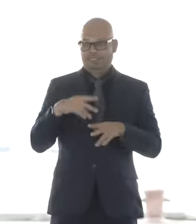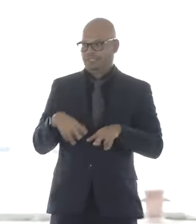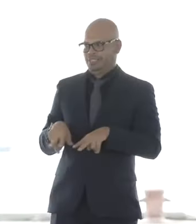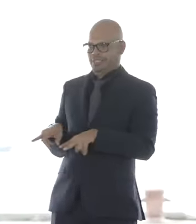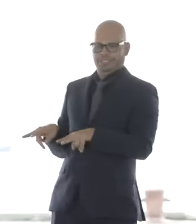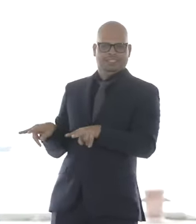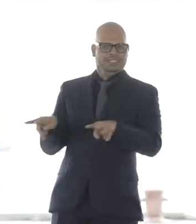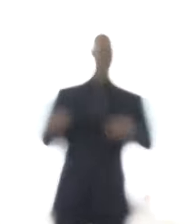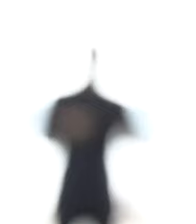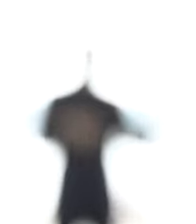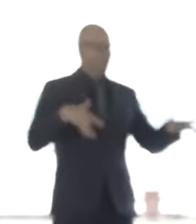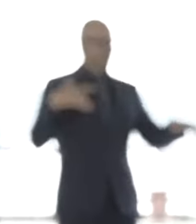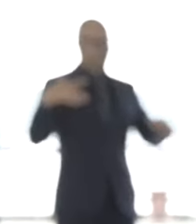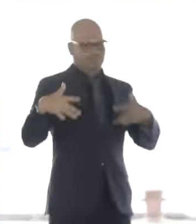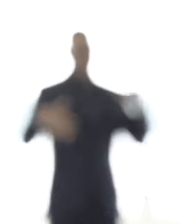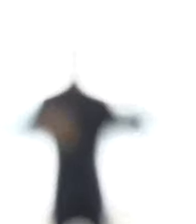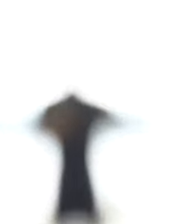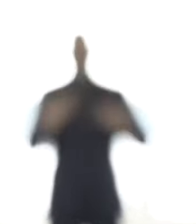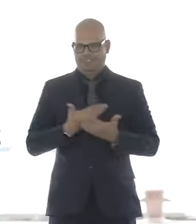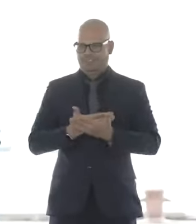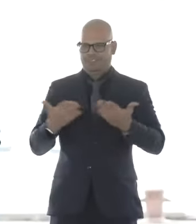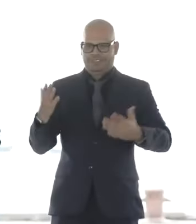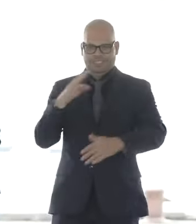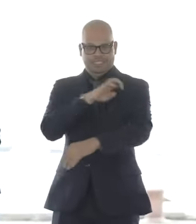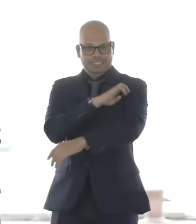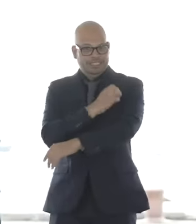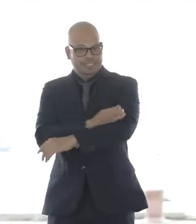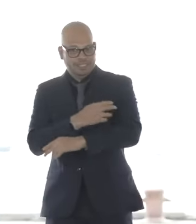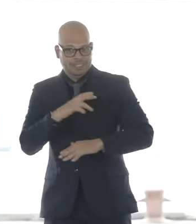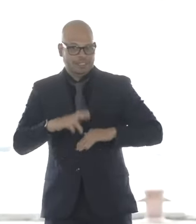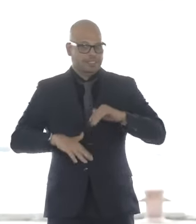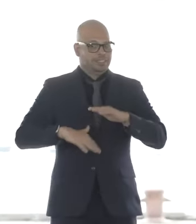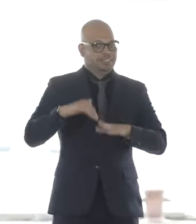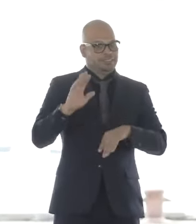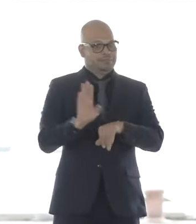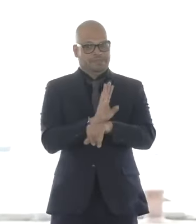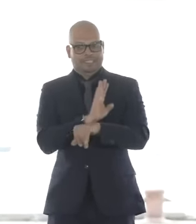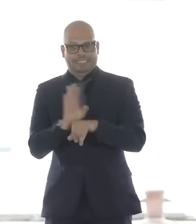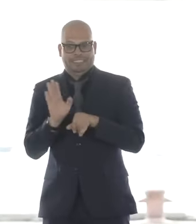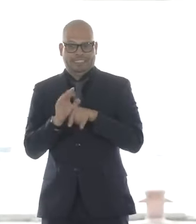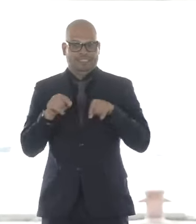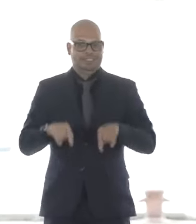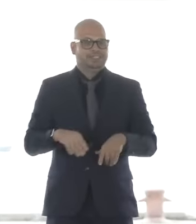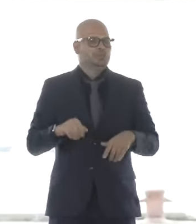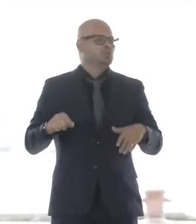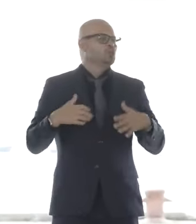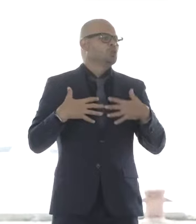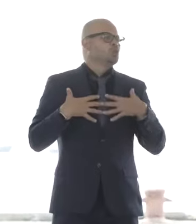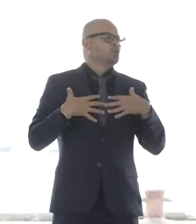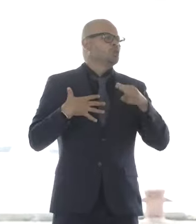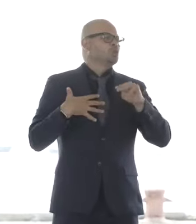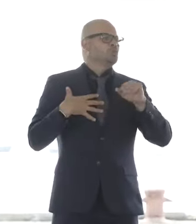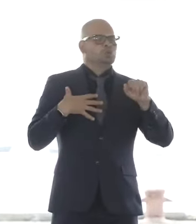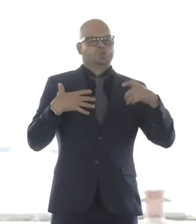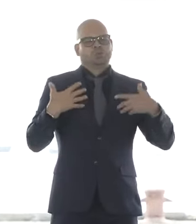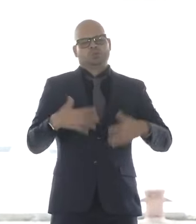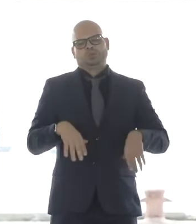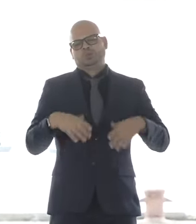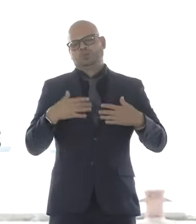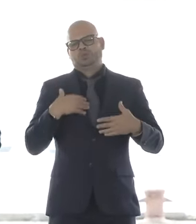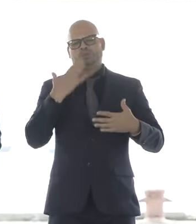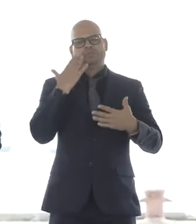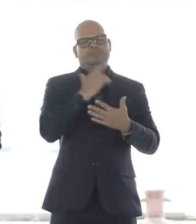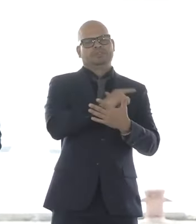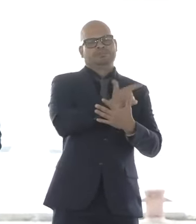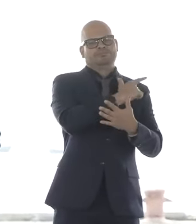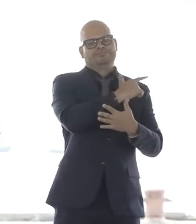industry in Massachusetts means a lot to us. I know we have a lot of speakers this morning, and so I will be very brief, but I